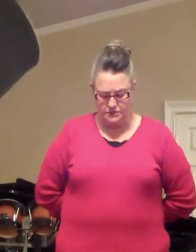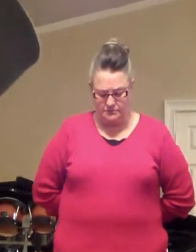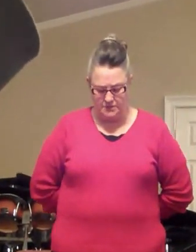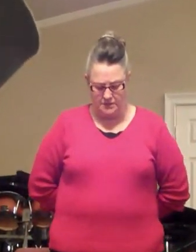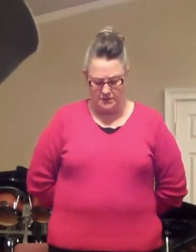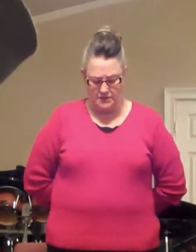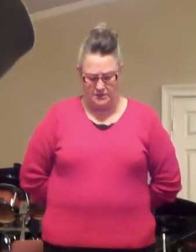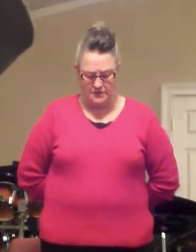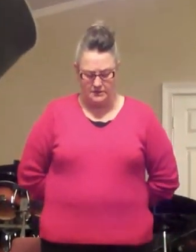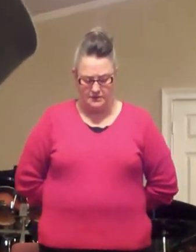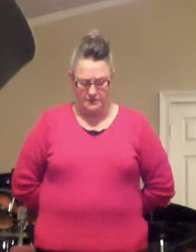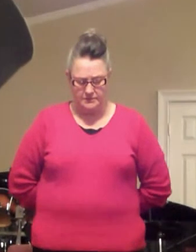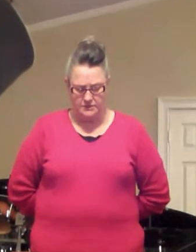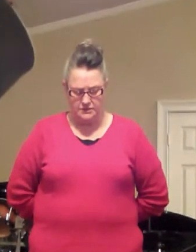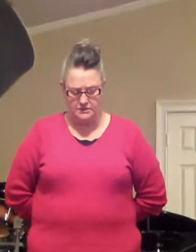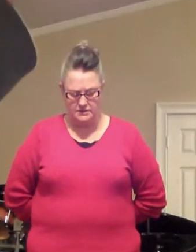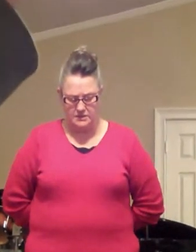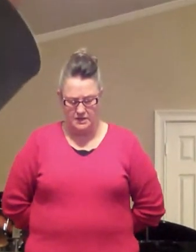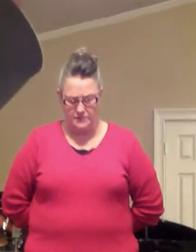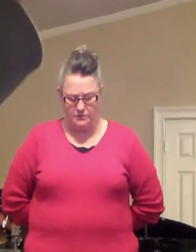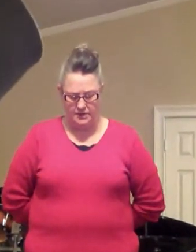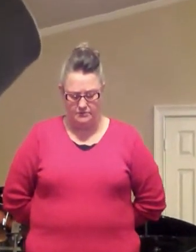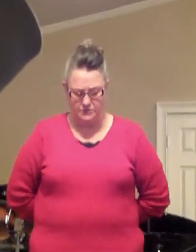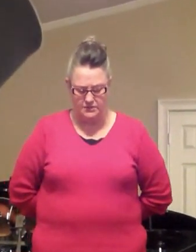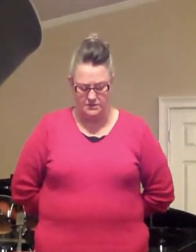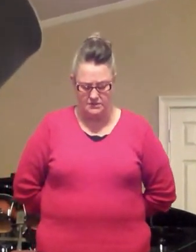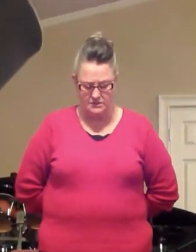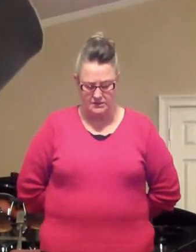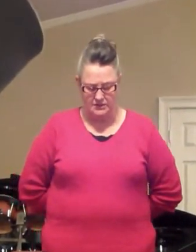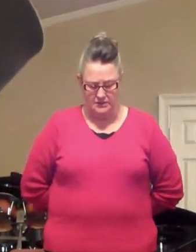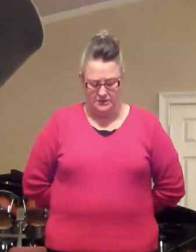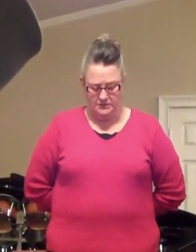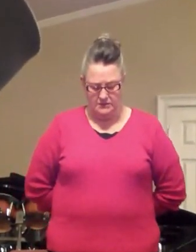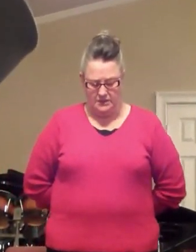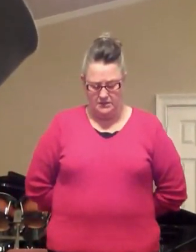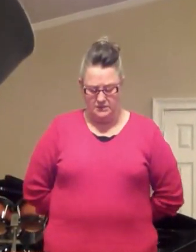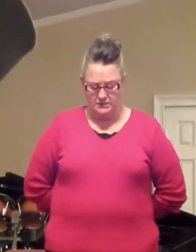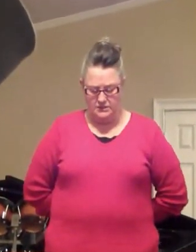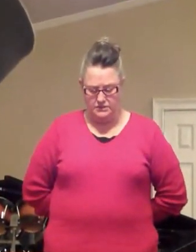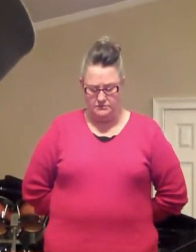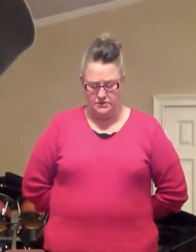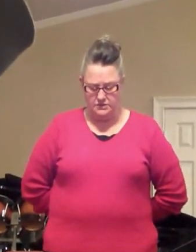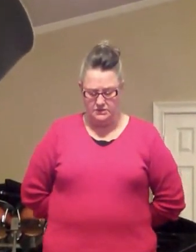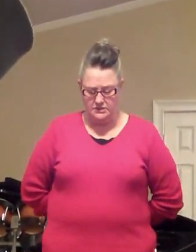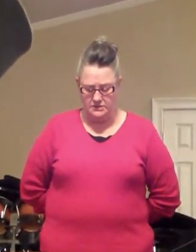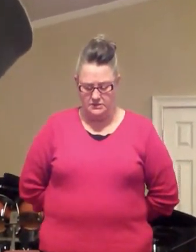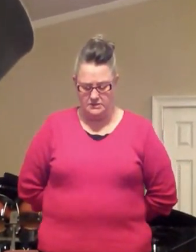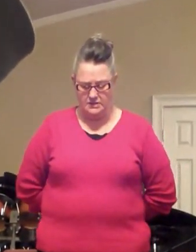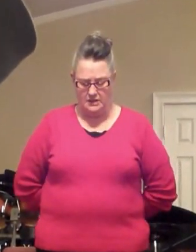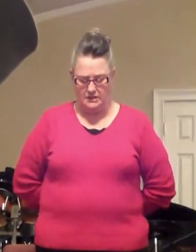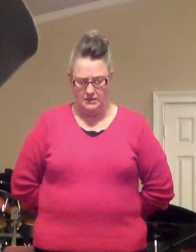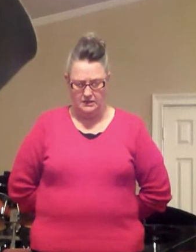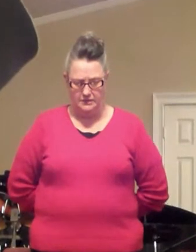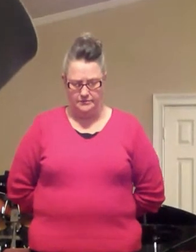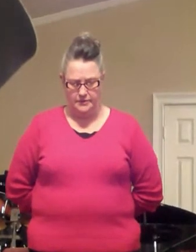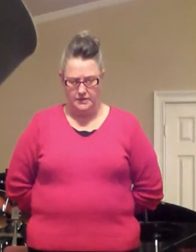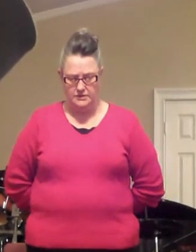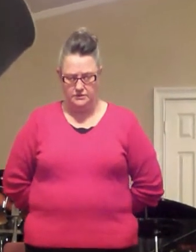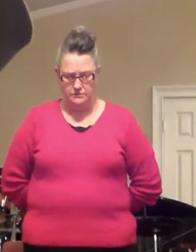preach your word God minister in this place God without your anointing it is just my word God let the anointing break the yoke and bondage